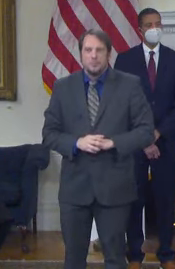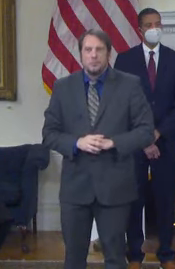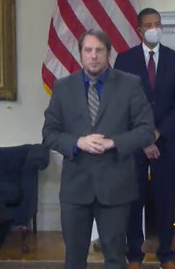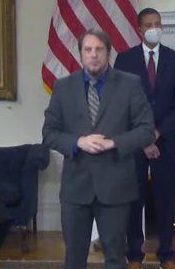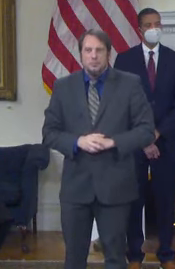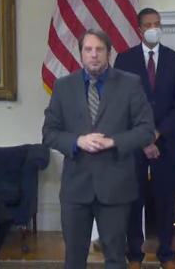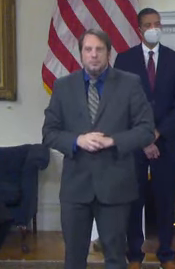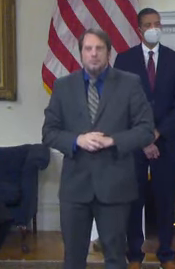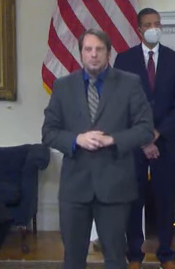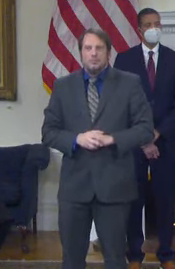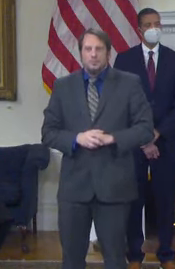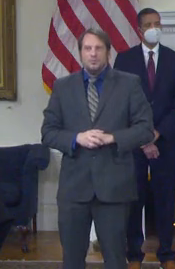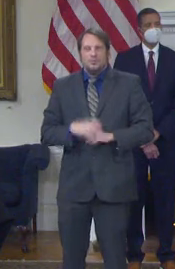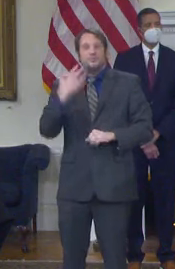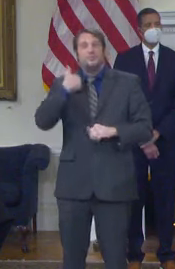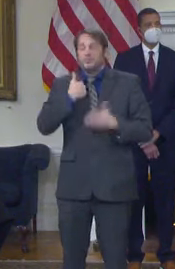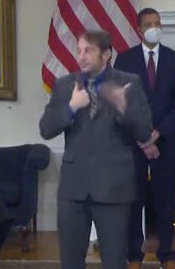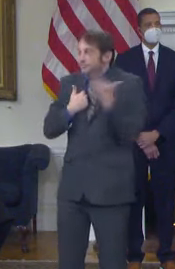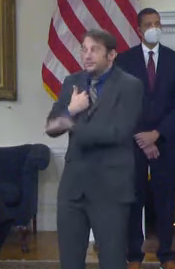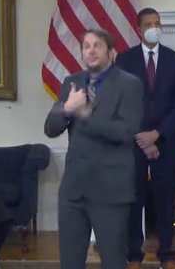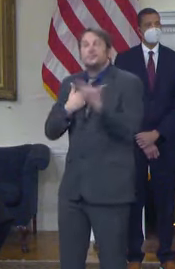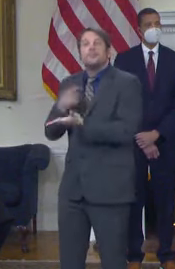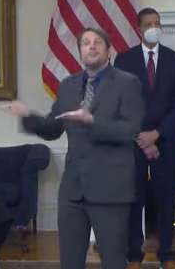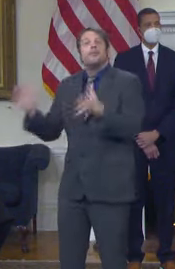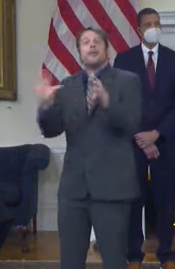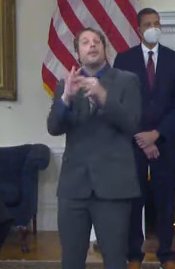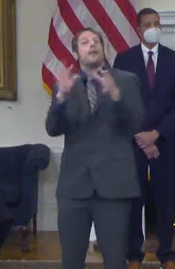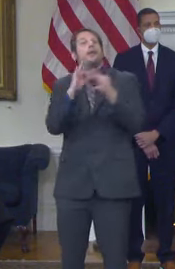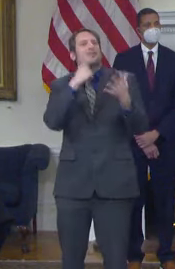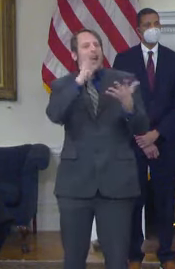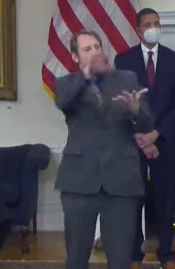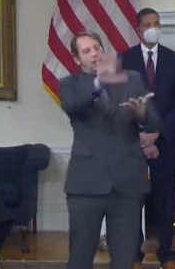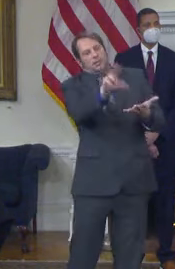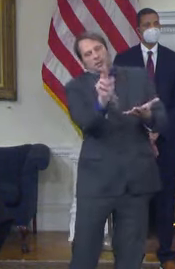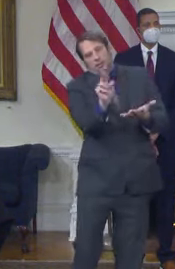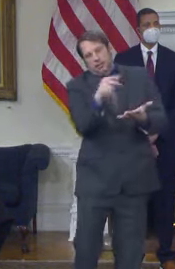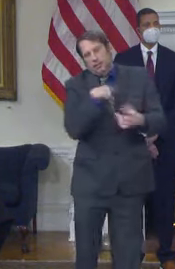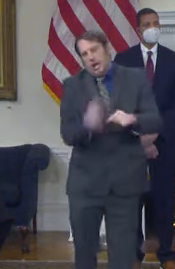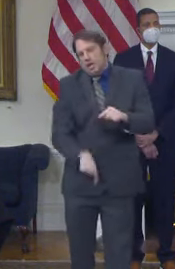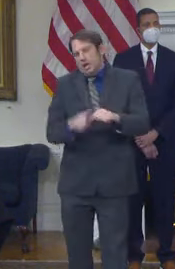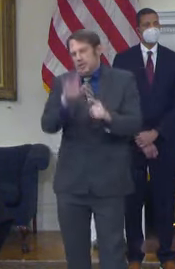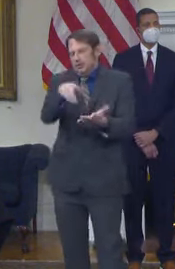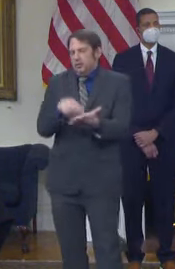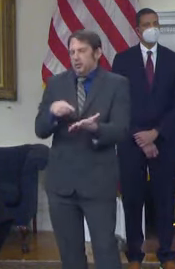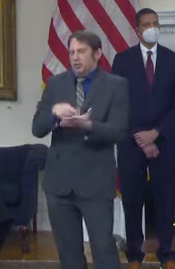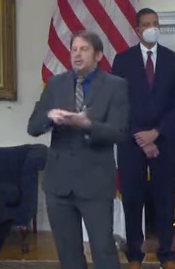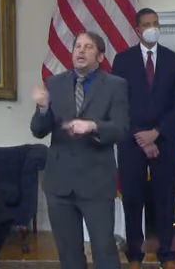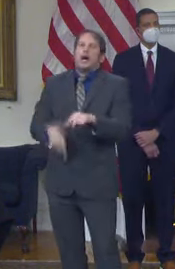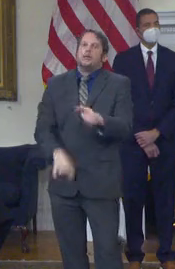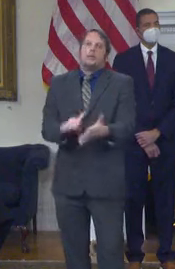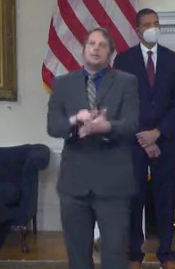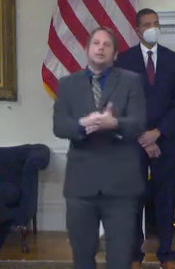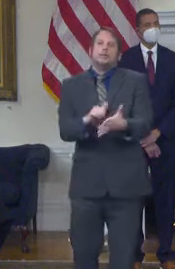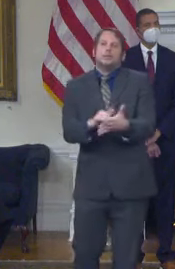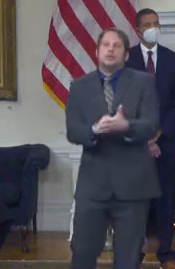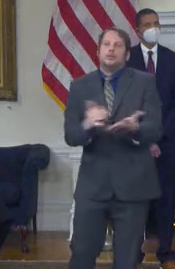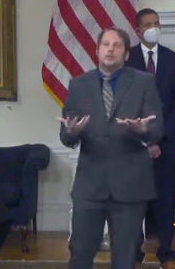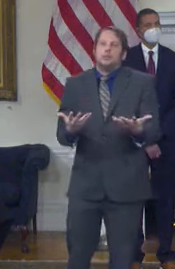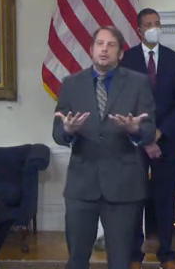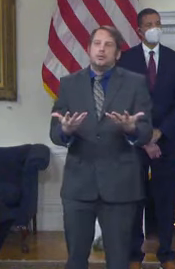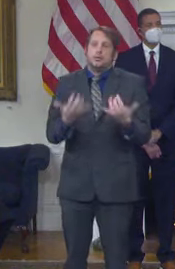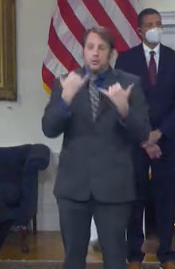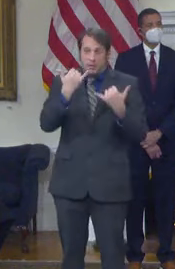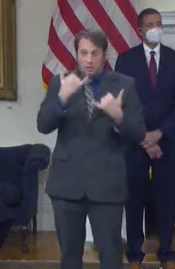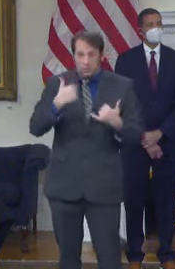They say, we just can't afford it. Well, with our increased revenue, our record surplus,